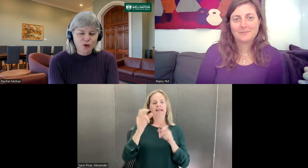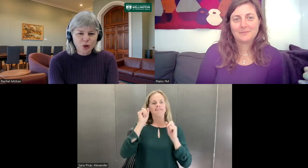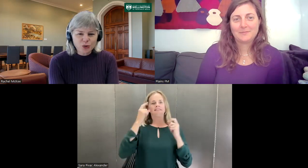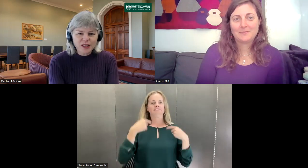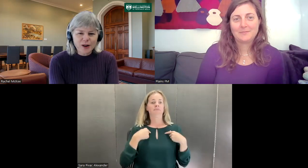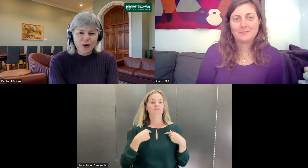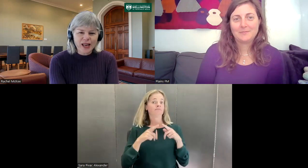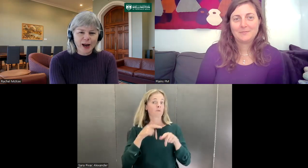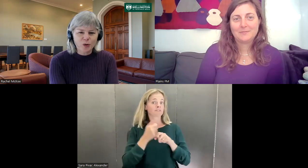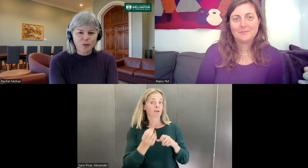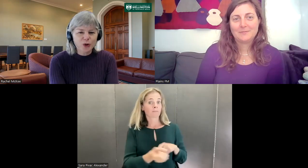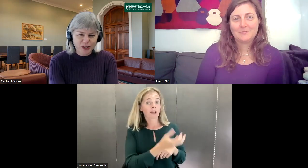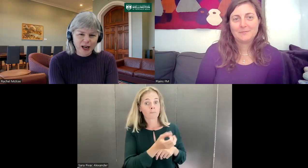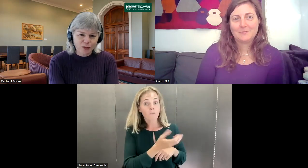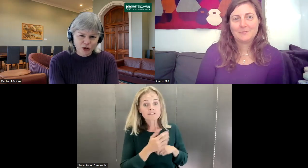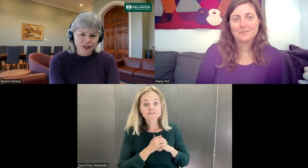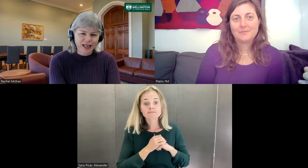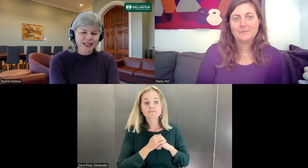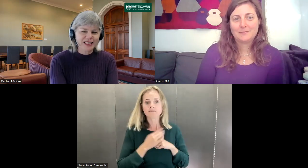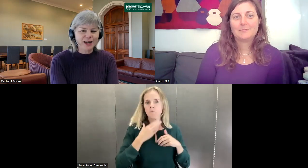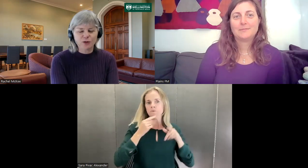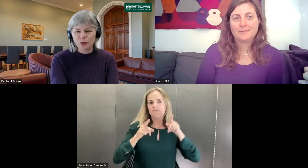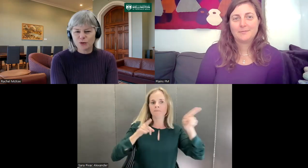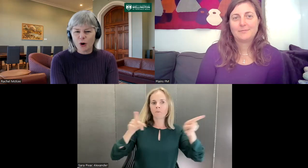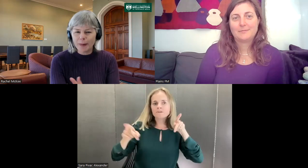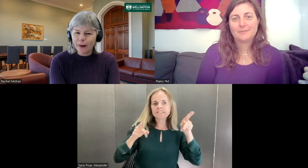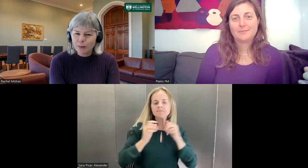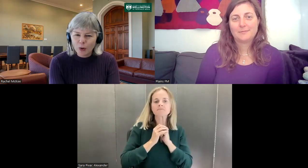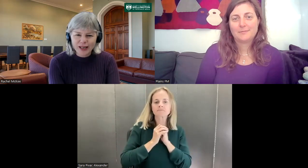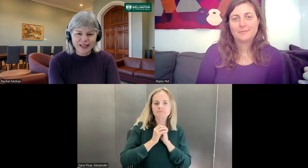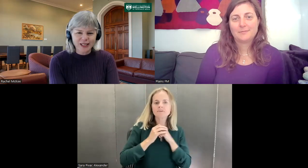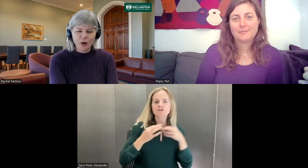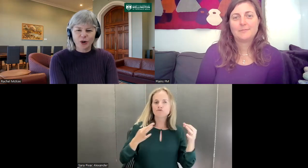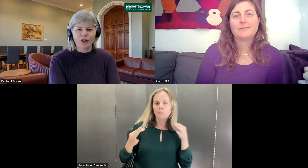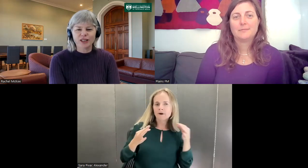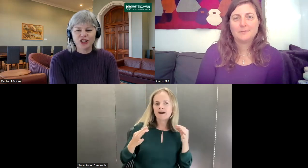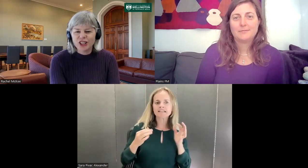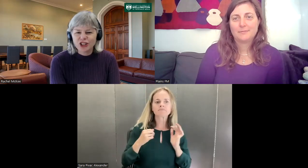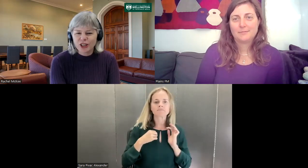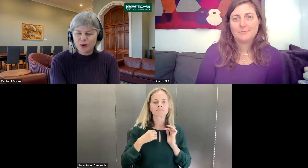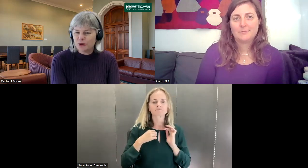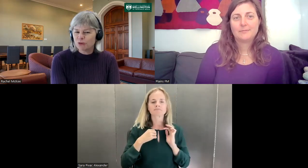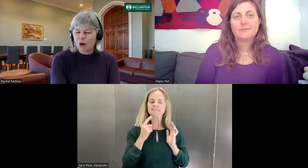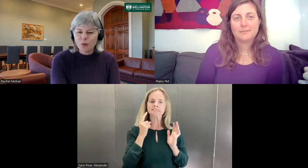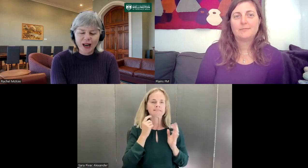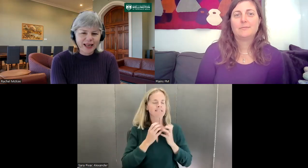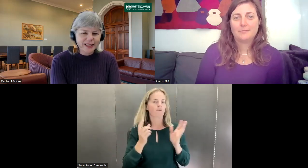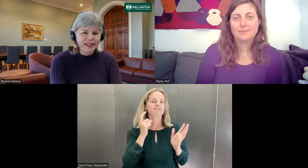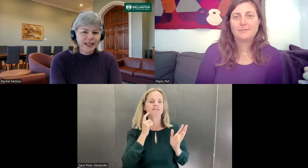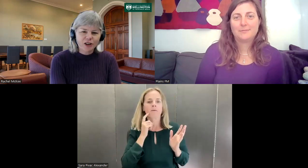tools that we help use to help students understand, of course, we've got PowerPoints, we've got gesture, we use role plays, a lot